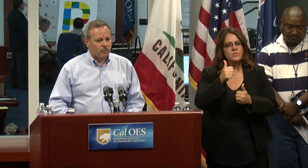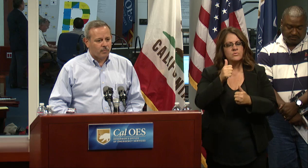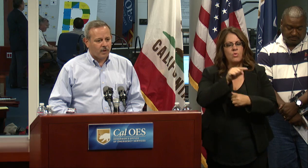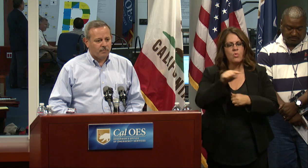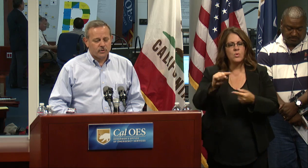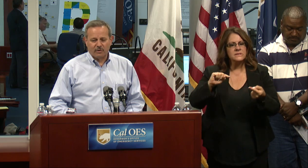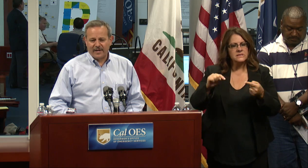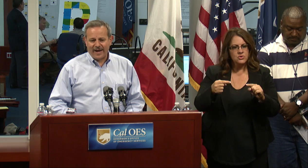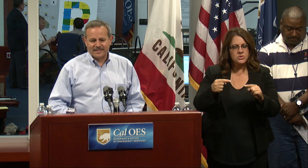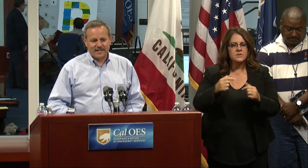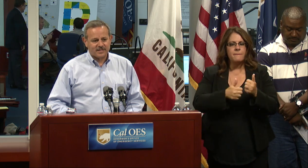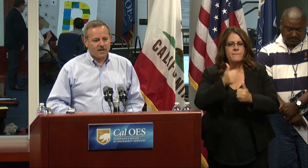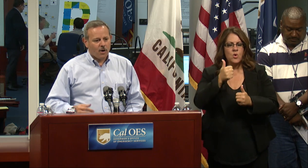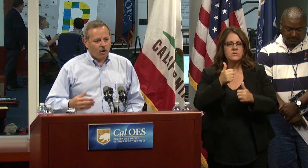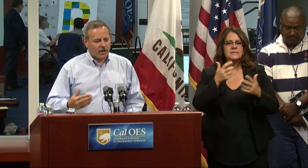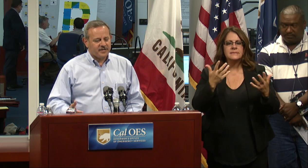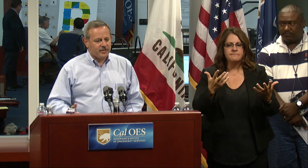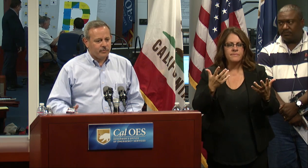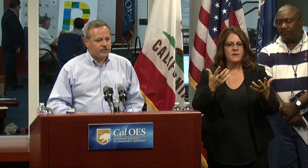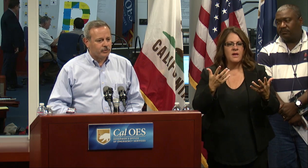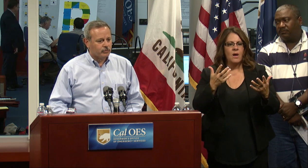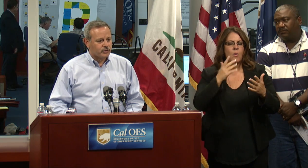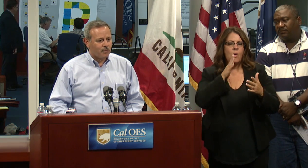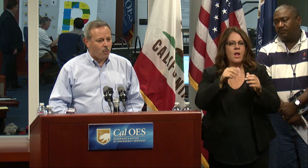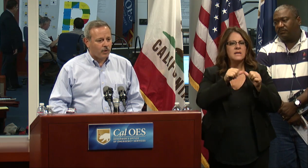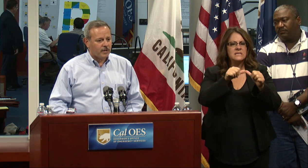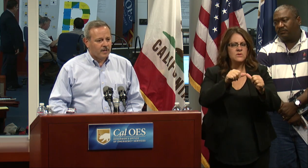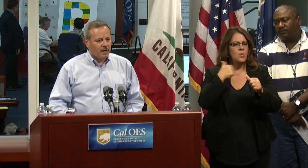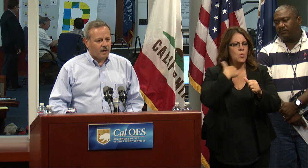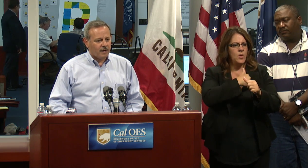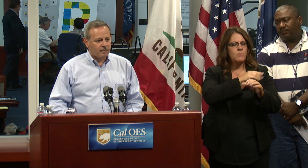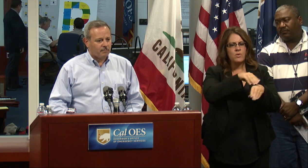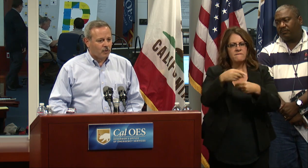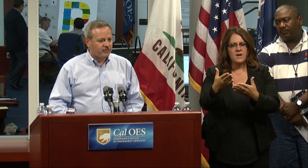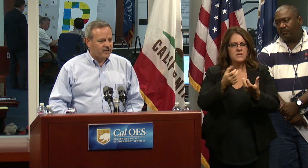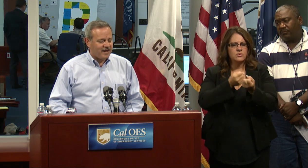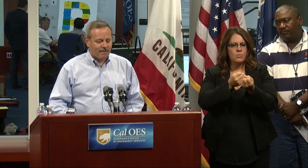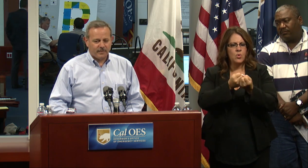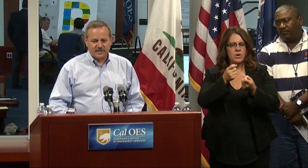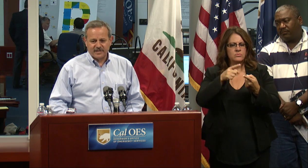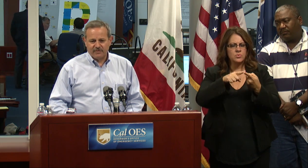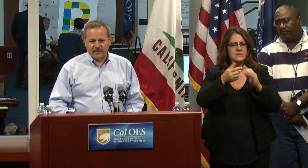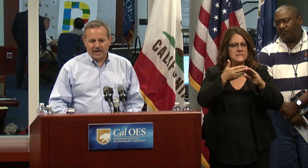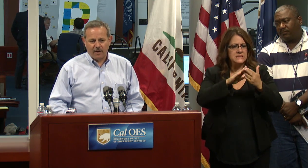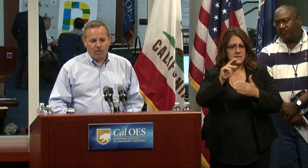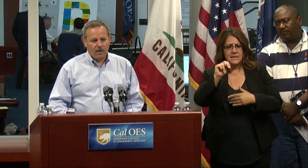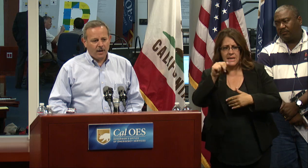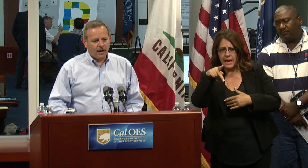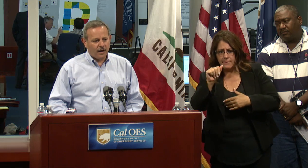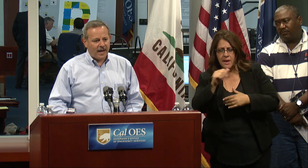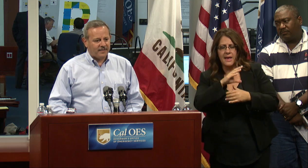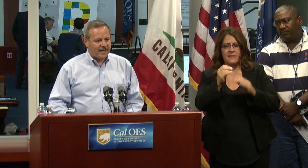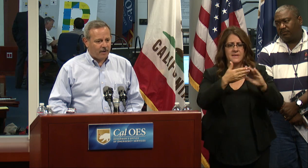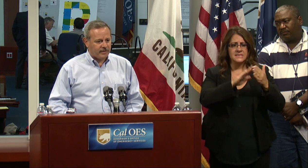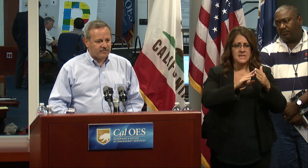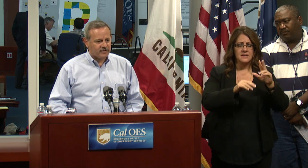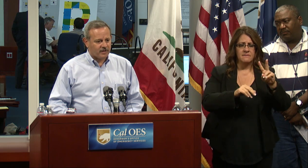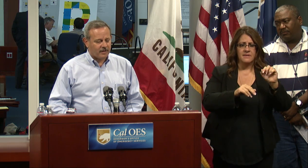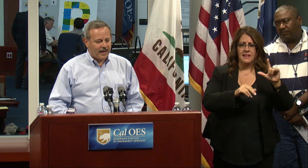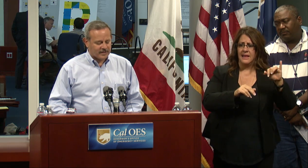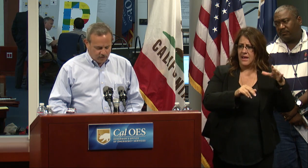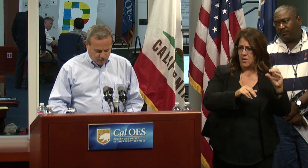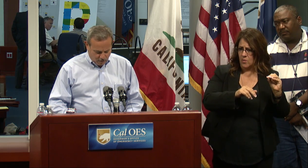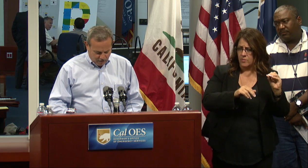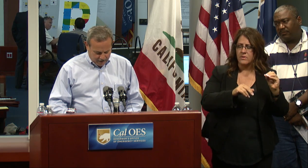mutual aid assets are continuing to support both city of Napa and city of Vallejo and the counties